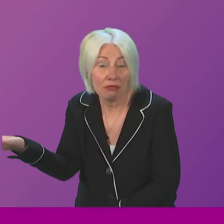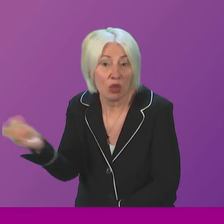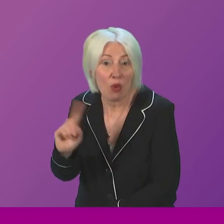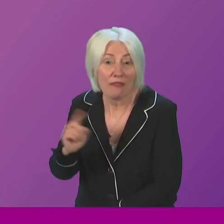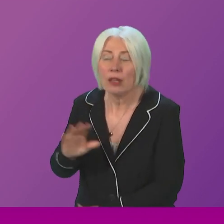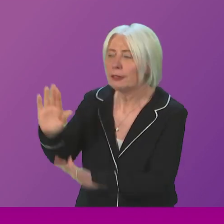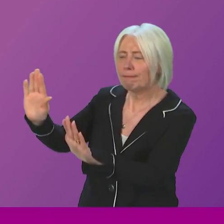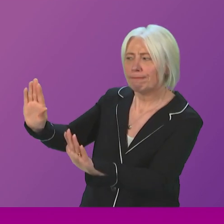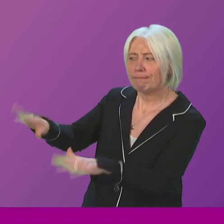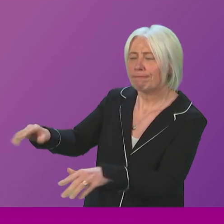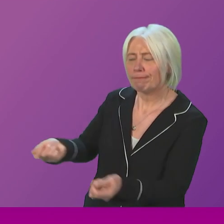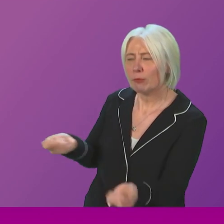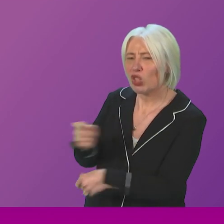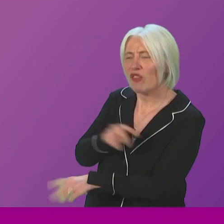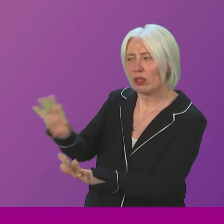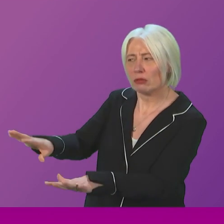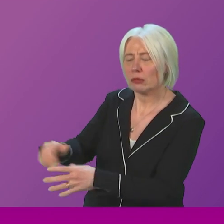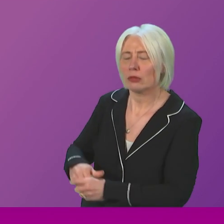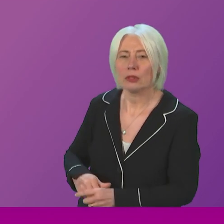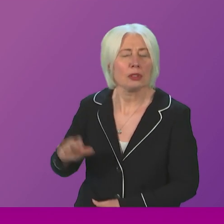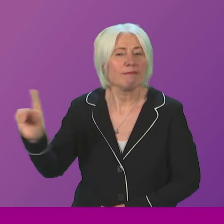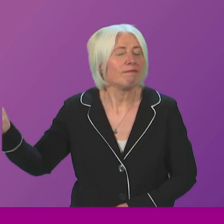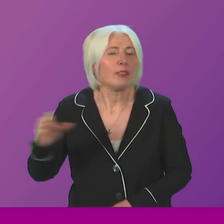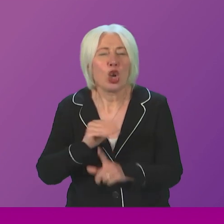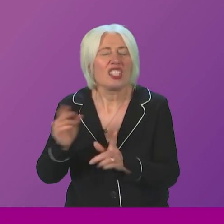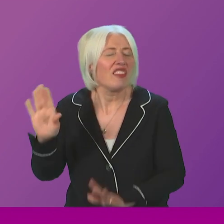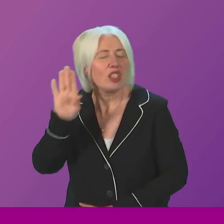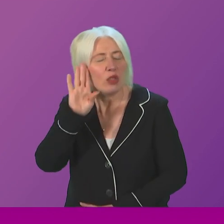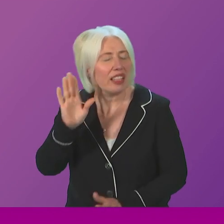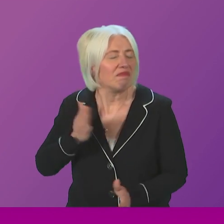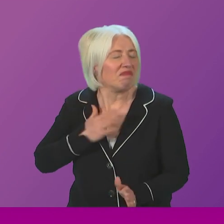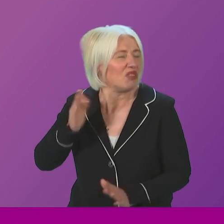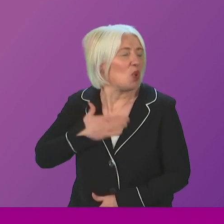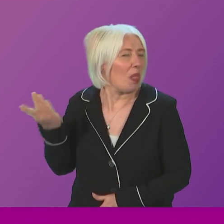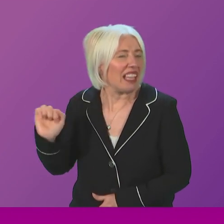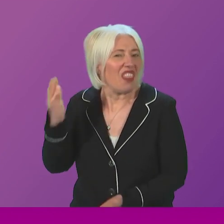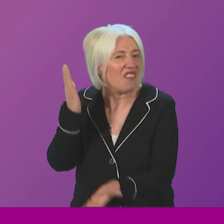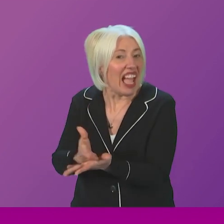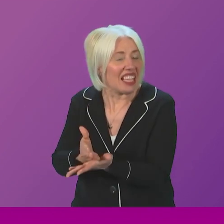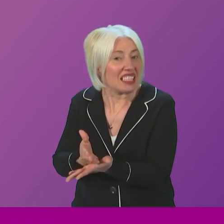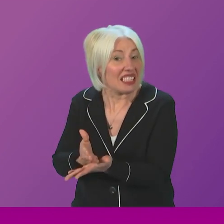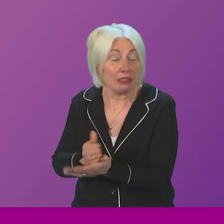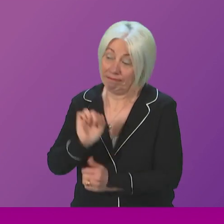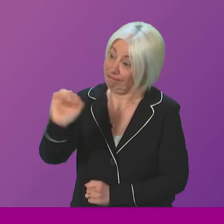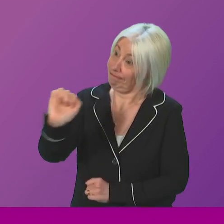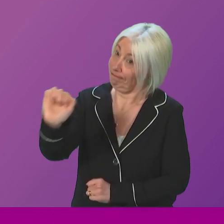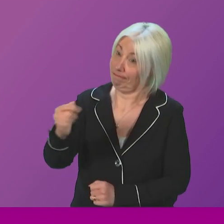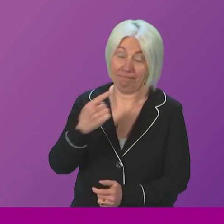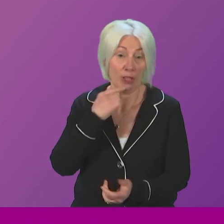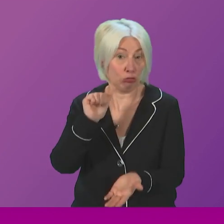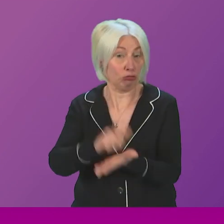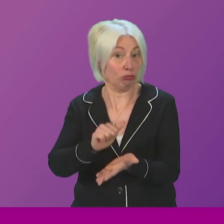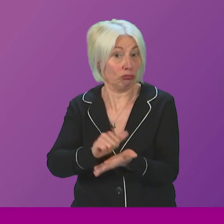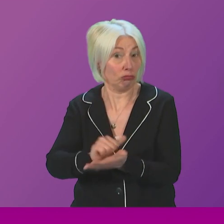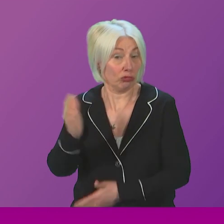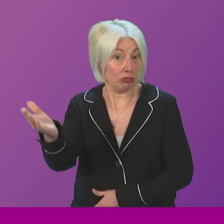of course, that they don't like to listen to the facts. And the facts, of course, as Ivan McKee has presented them, are